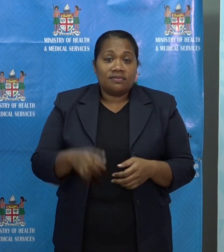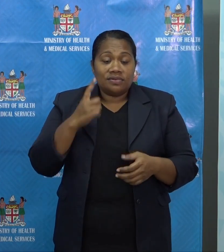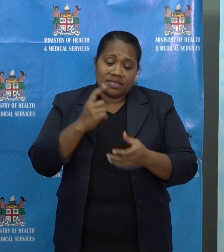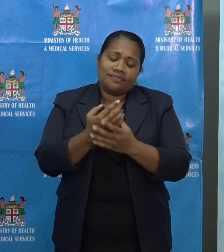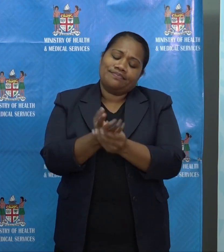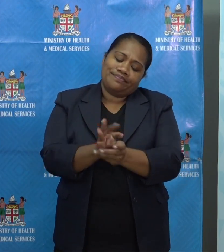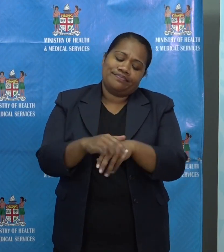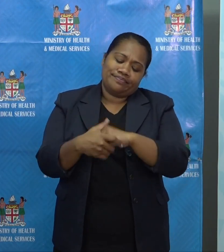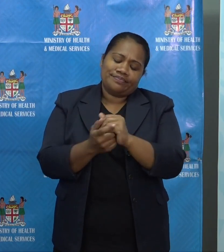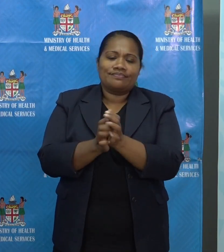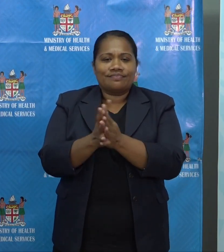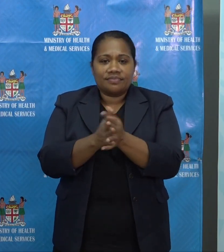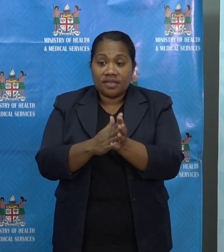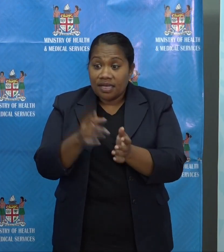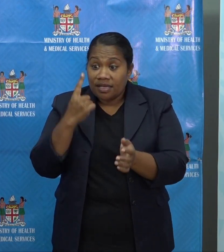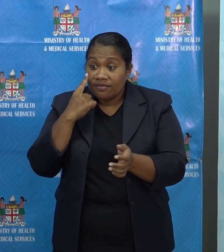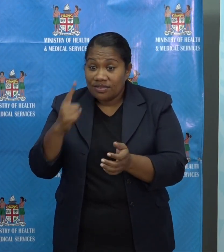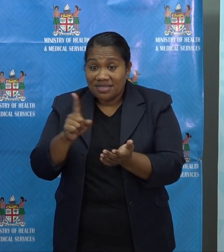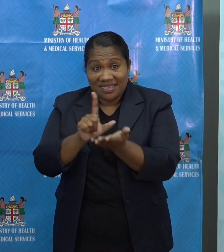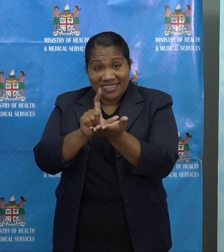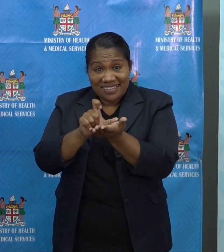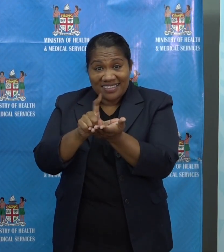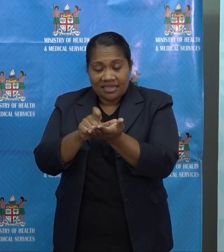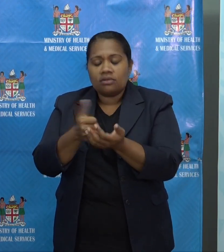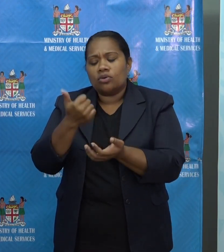If you see a sanitizer, use it.